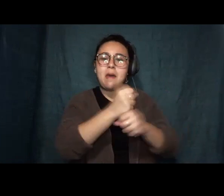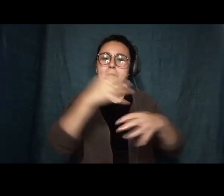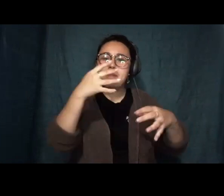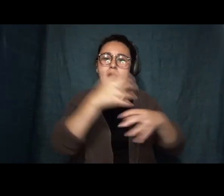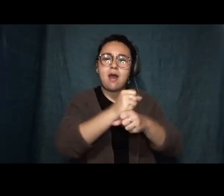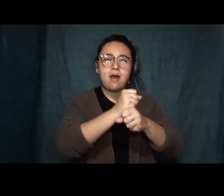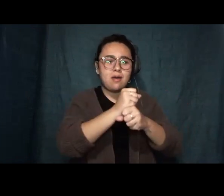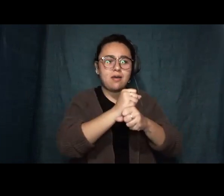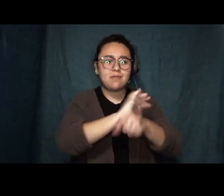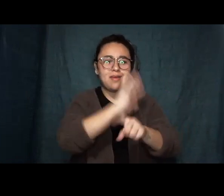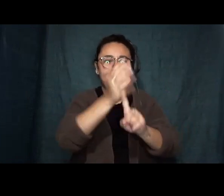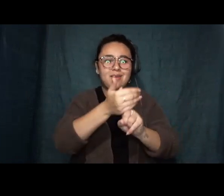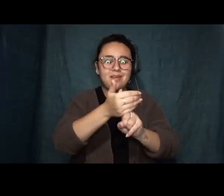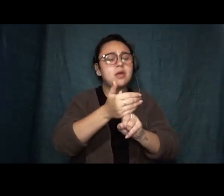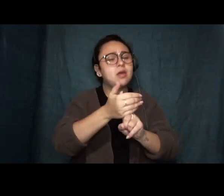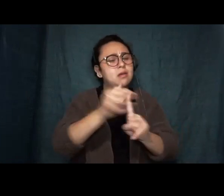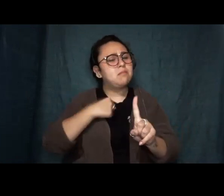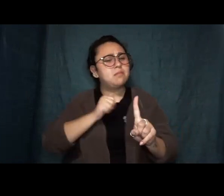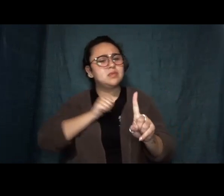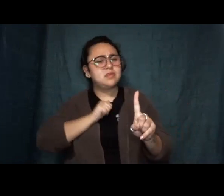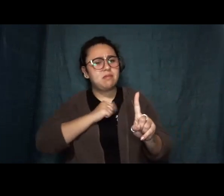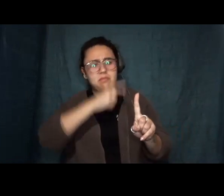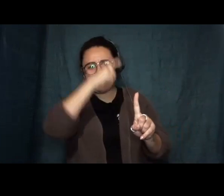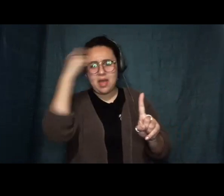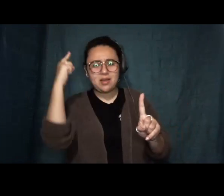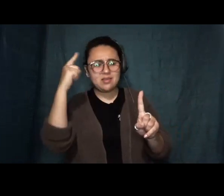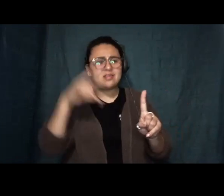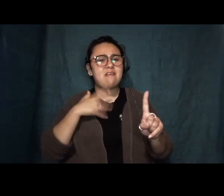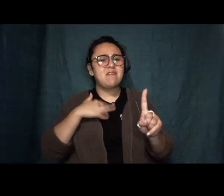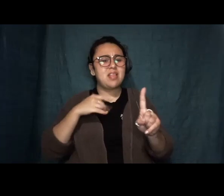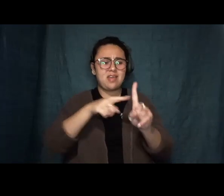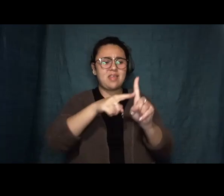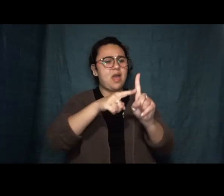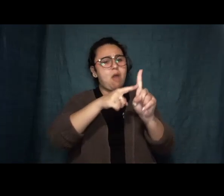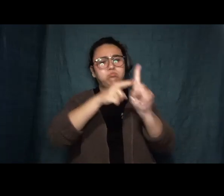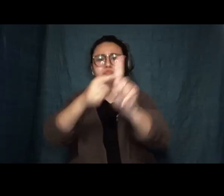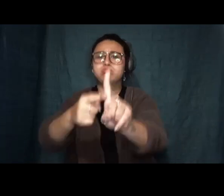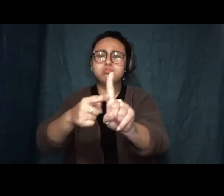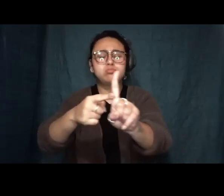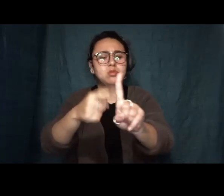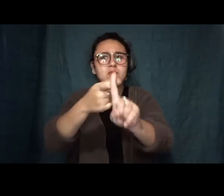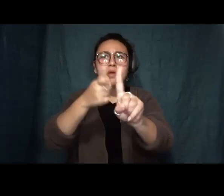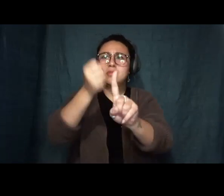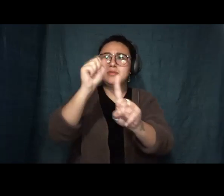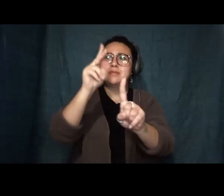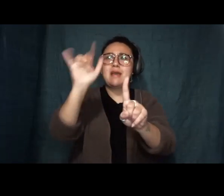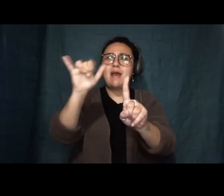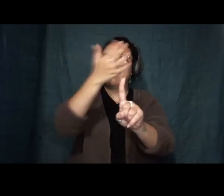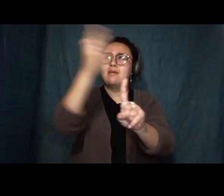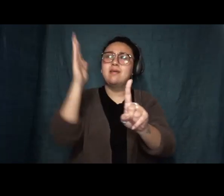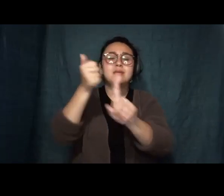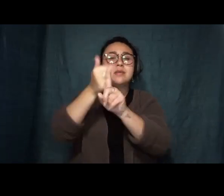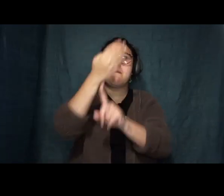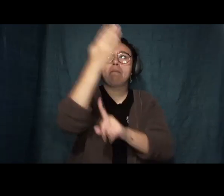It fell from the sky, like a Berlin care package back in 48, the sky that was as blue as a cop